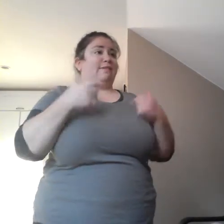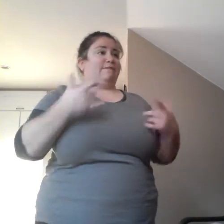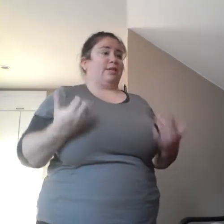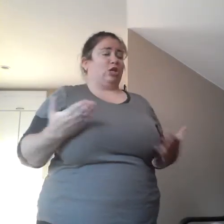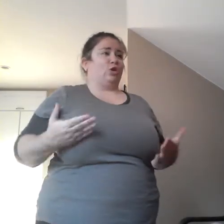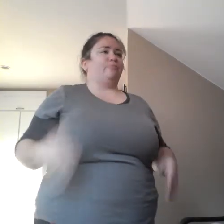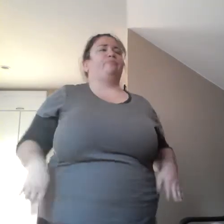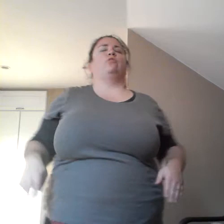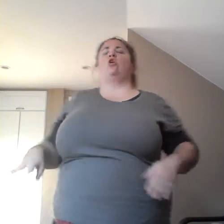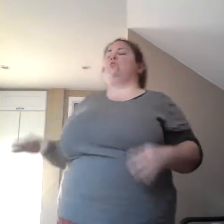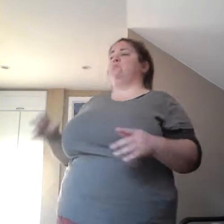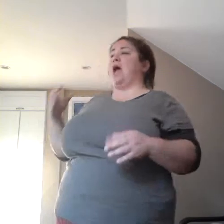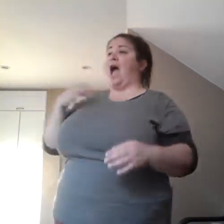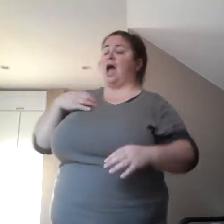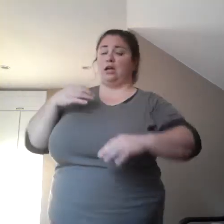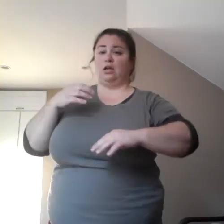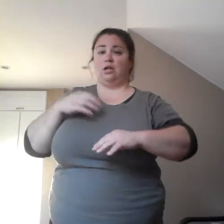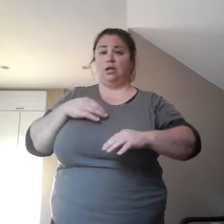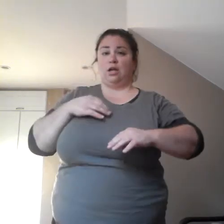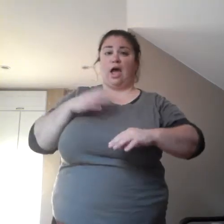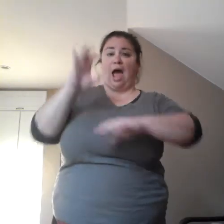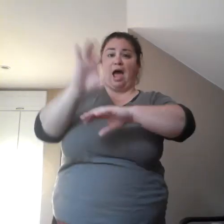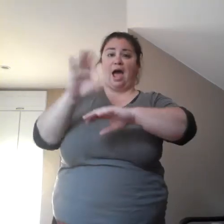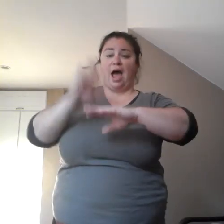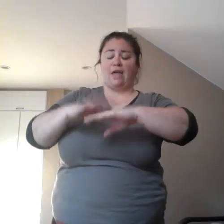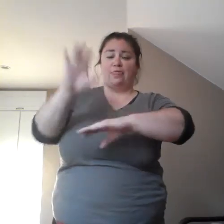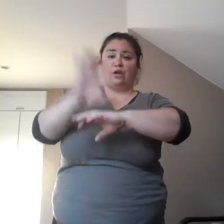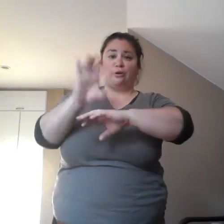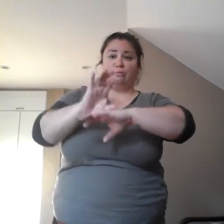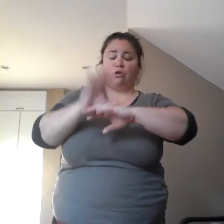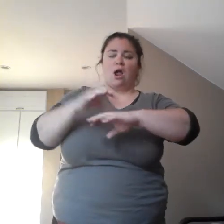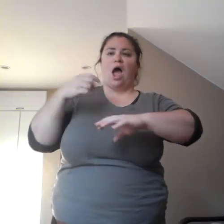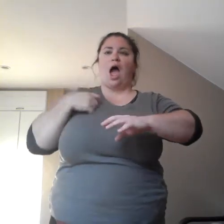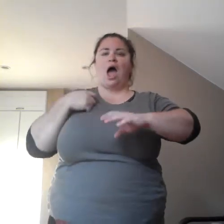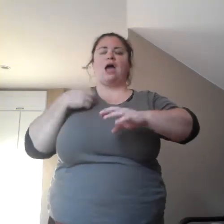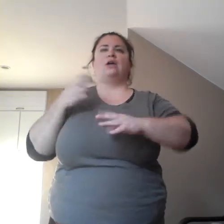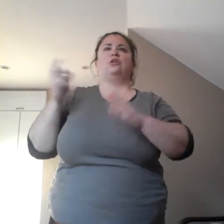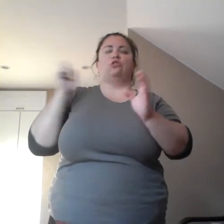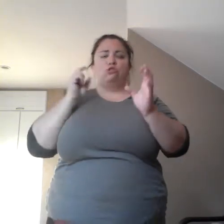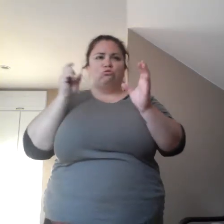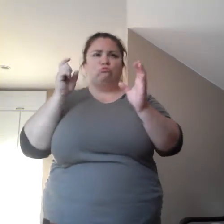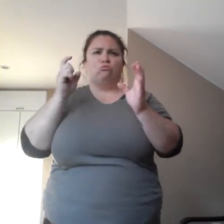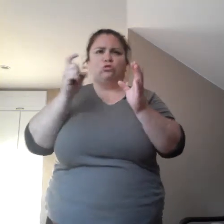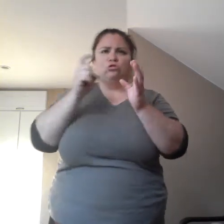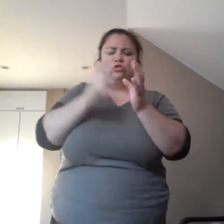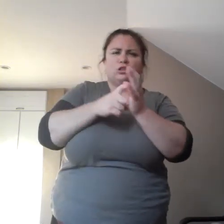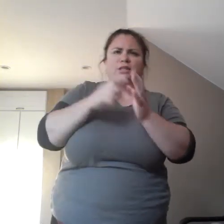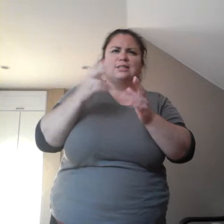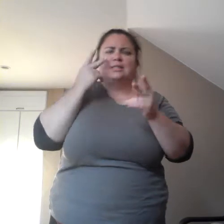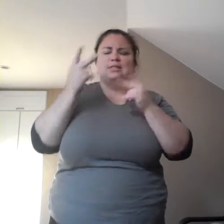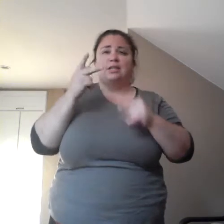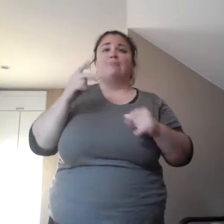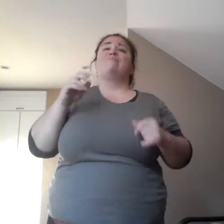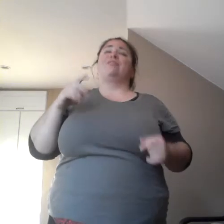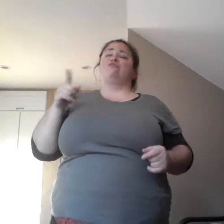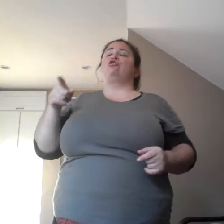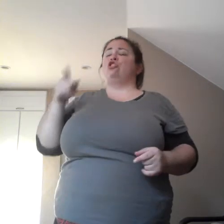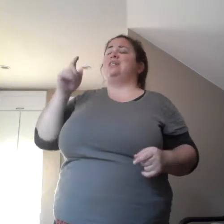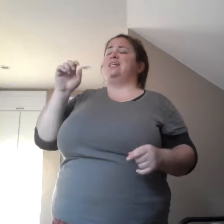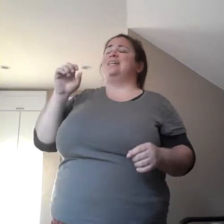was just too intoxicated to realize that she did indeed live here. So, the guy was a guest, and he was sent